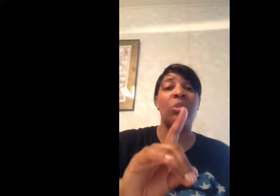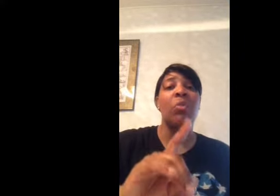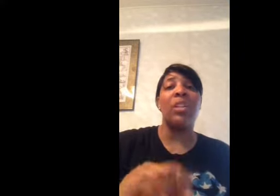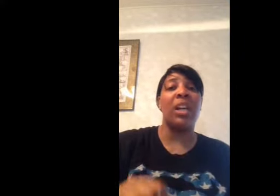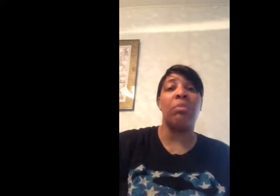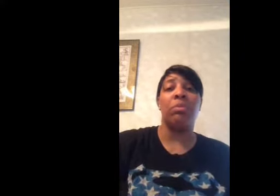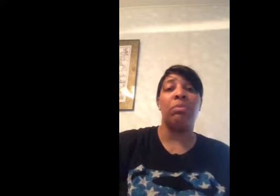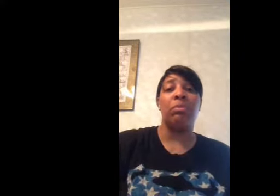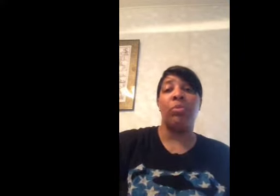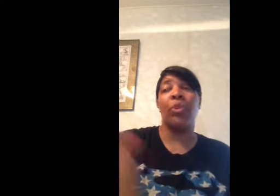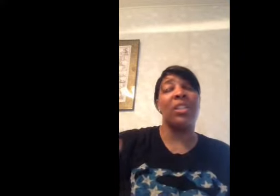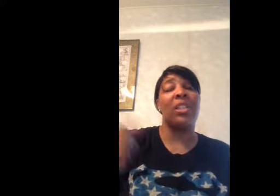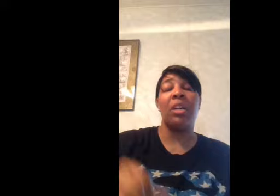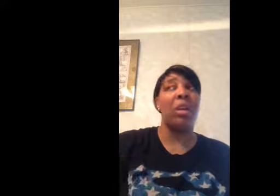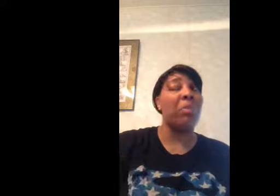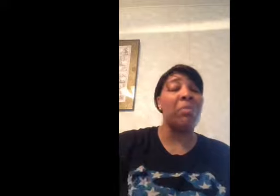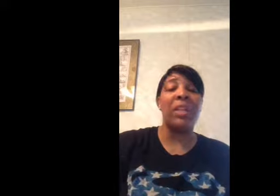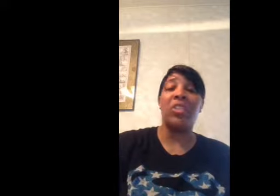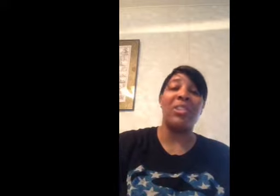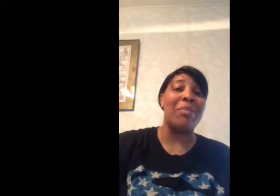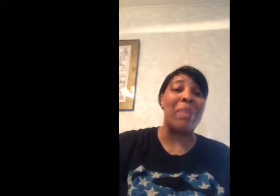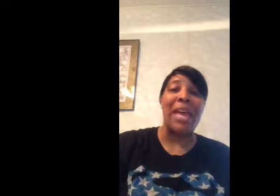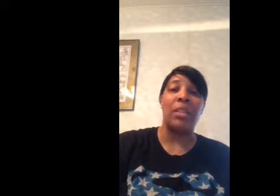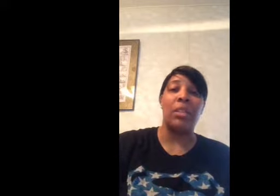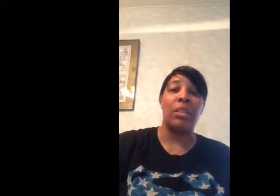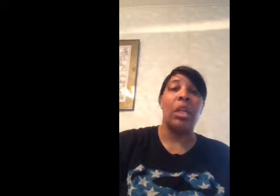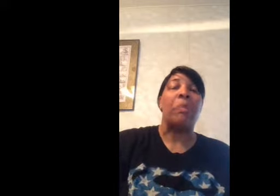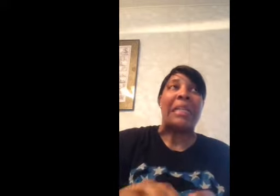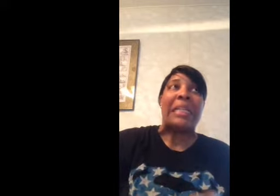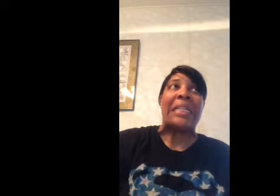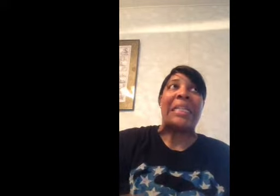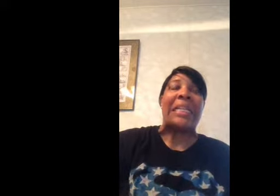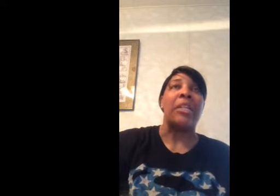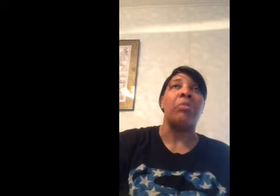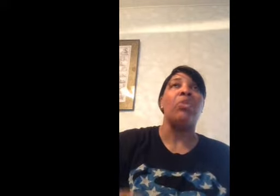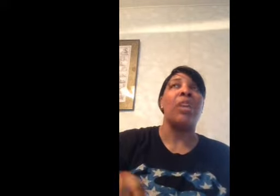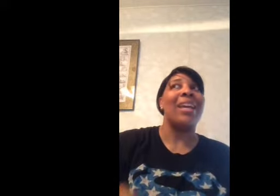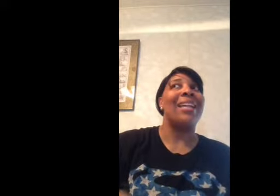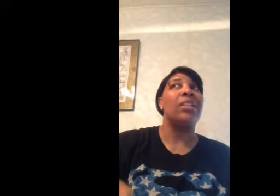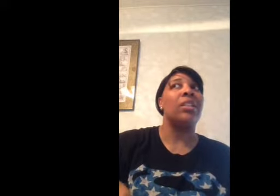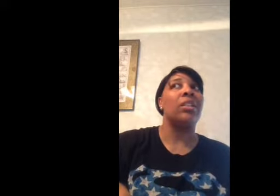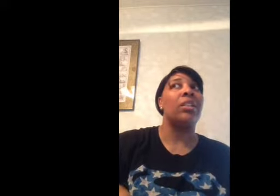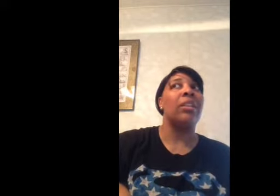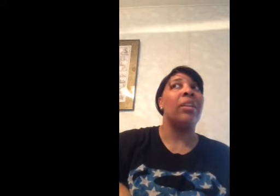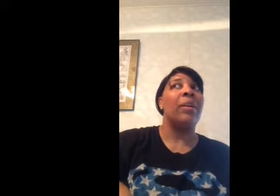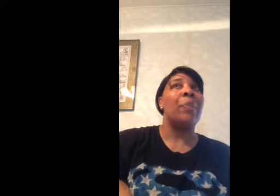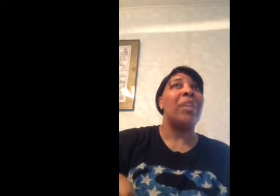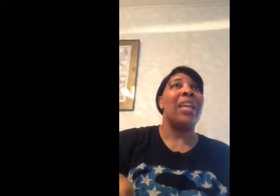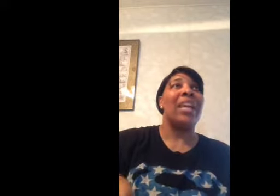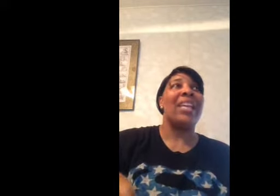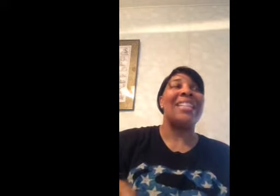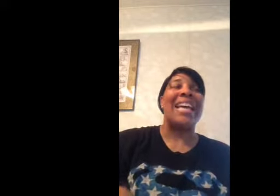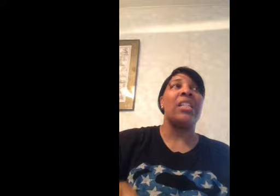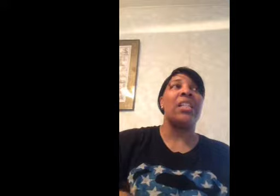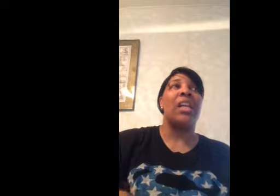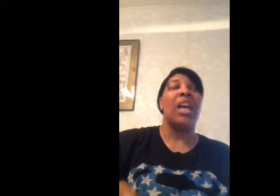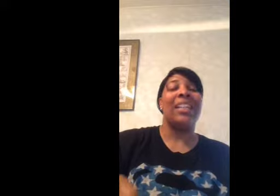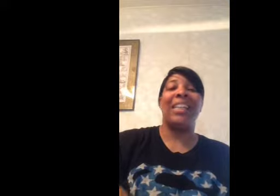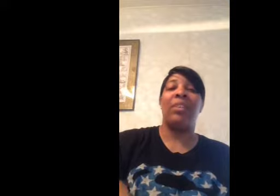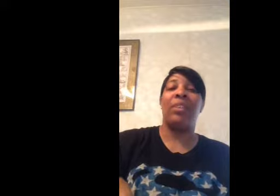do it the one time the rest of the time I might be just in bed because I can't move and it's sad to say I live